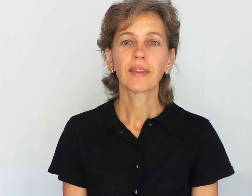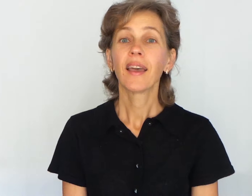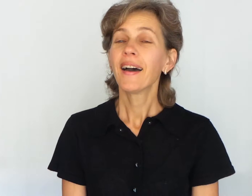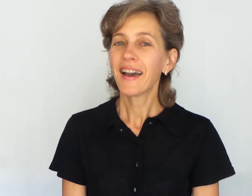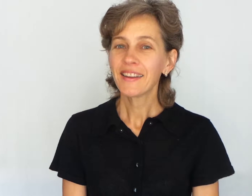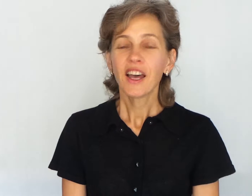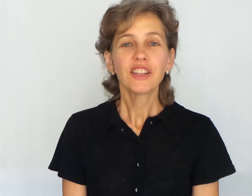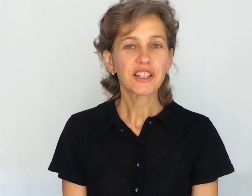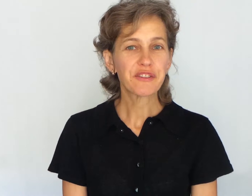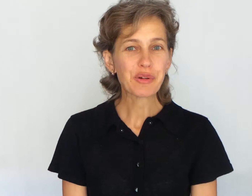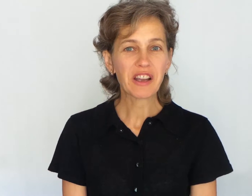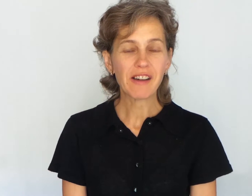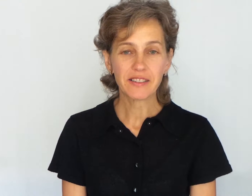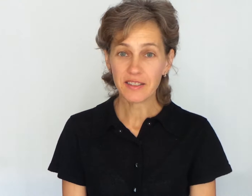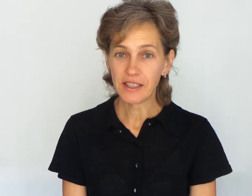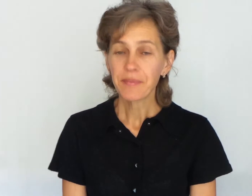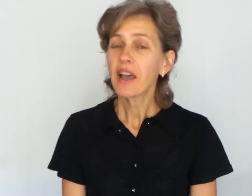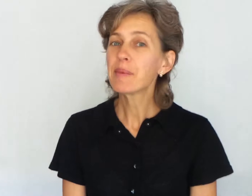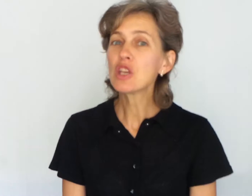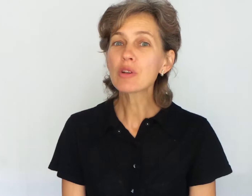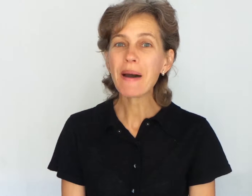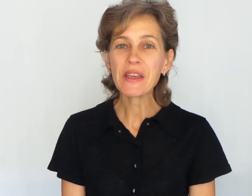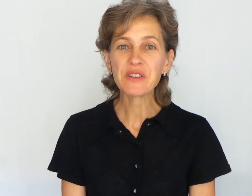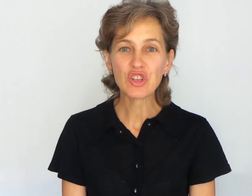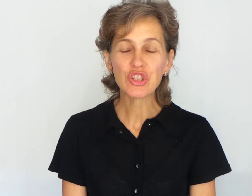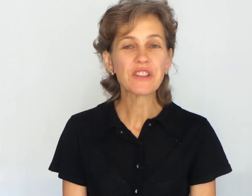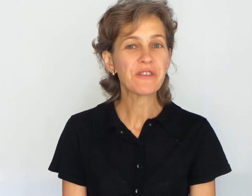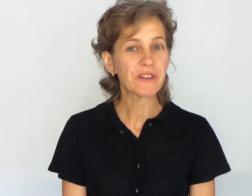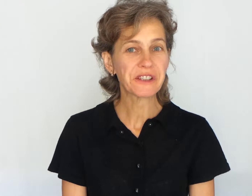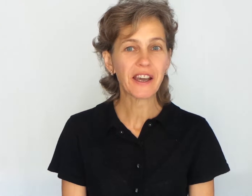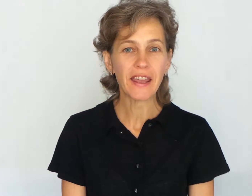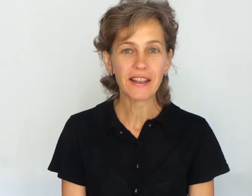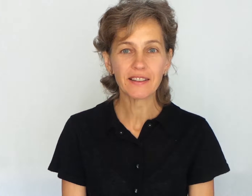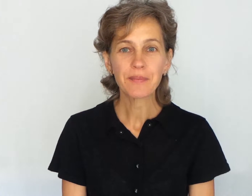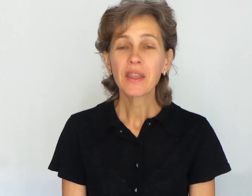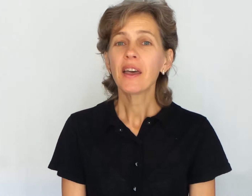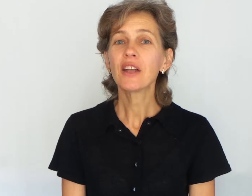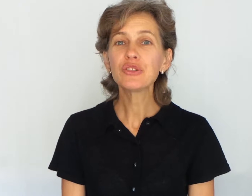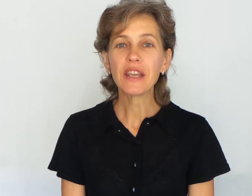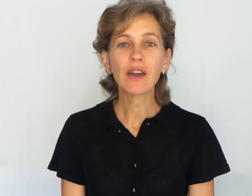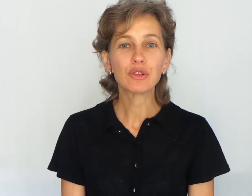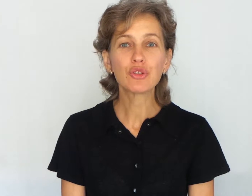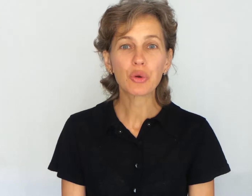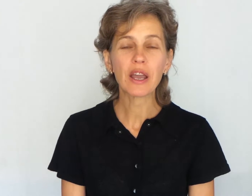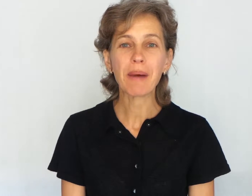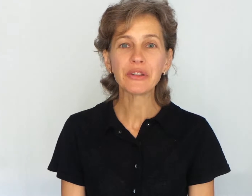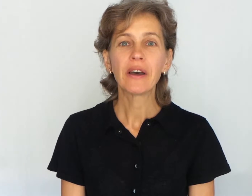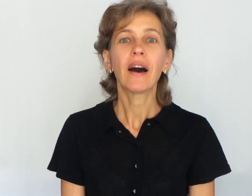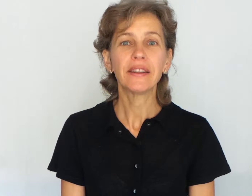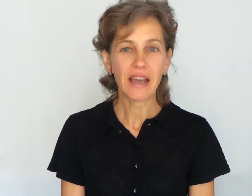Hi, Dr. Veronica Vaxes here. I'm a naturopathic physician in Fairfield, Connecticut, and today I want to talk about anti